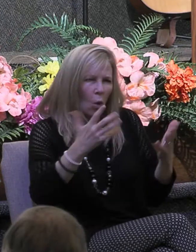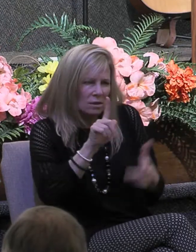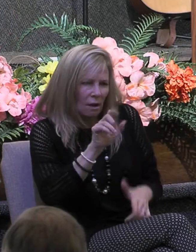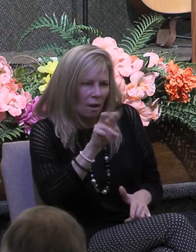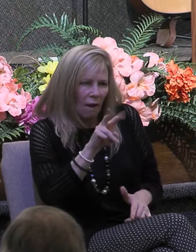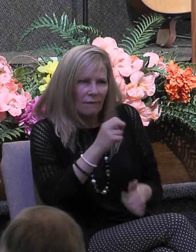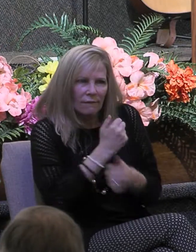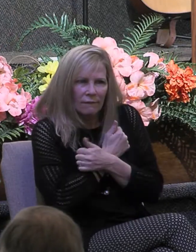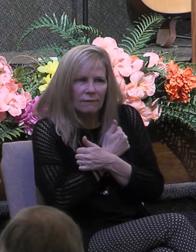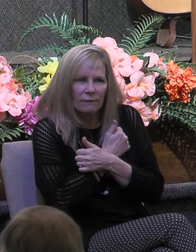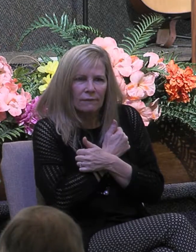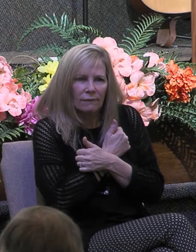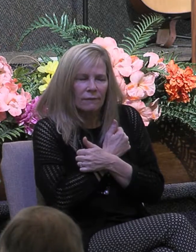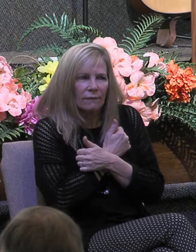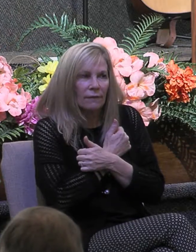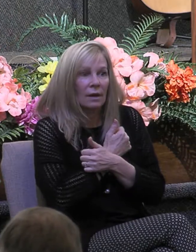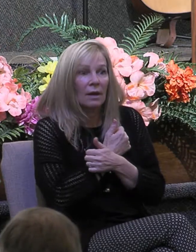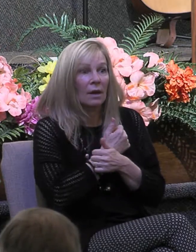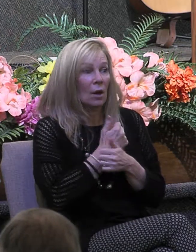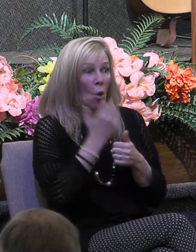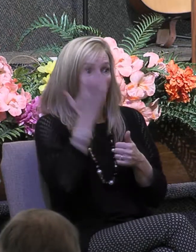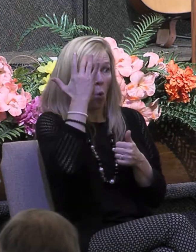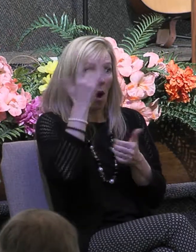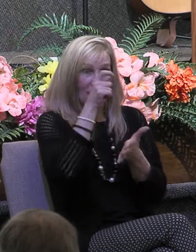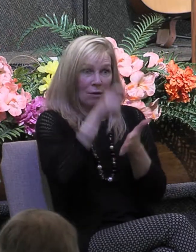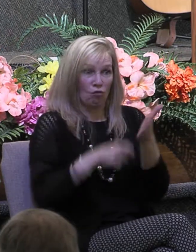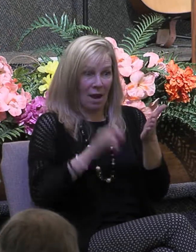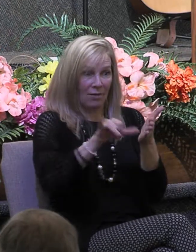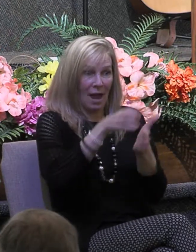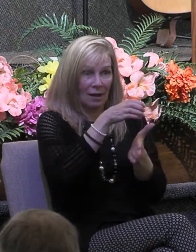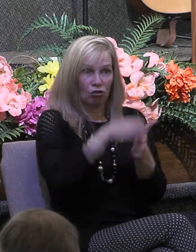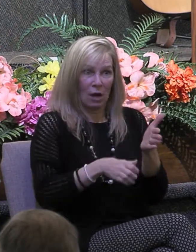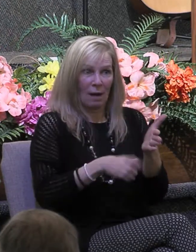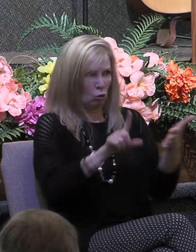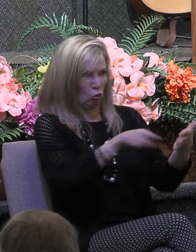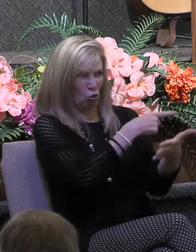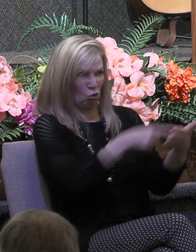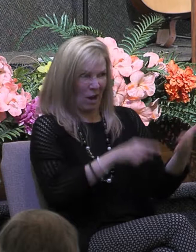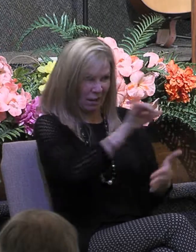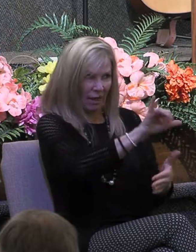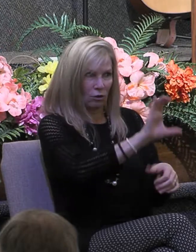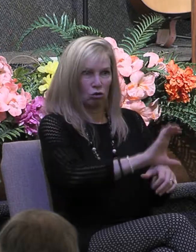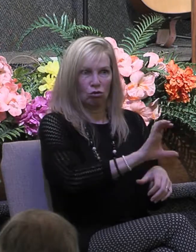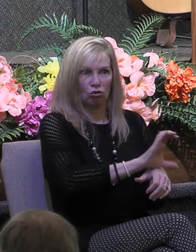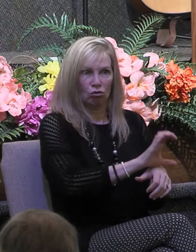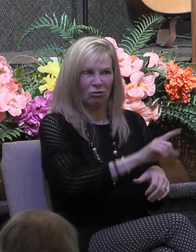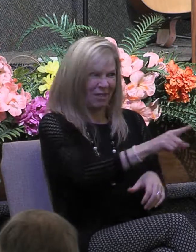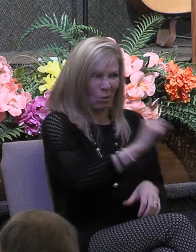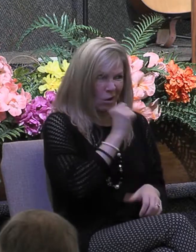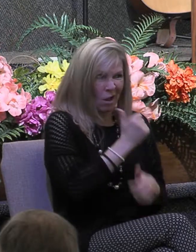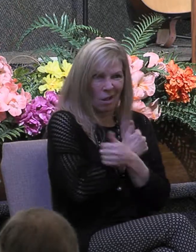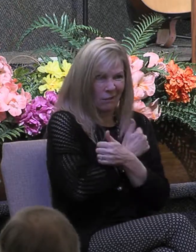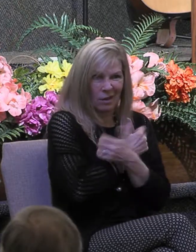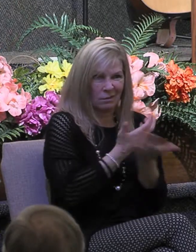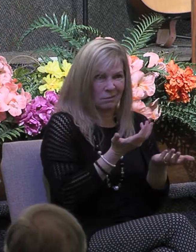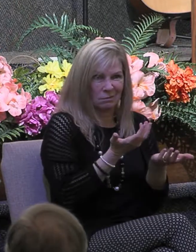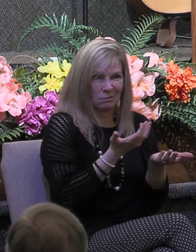a local church simply because they were anything but loving. Instead of humbly serving